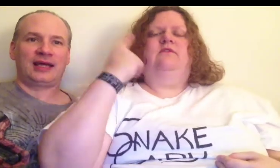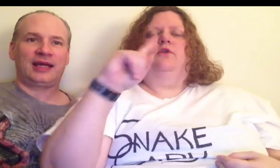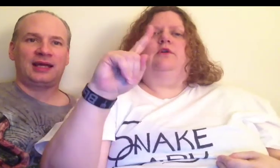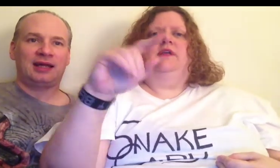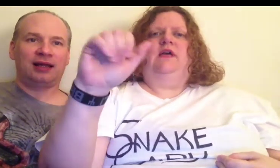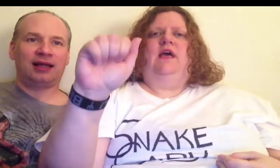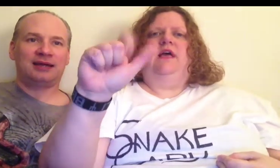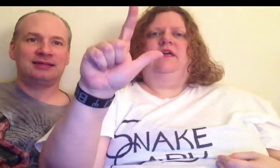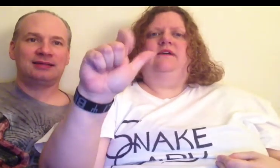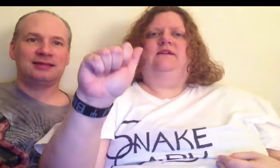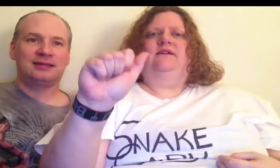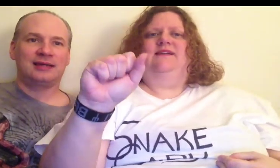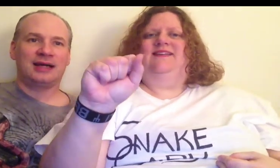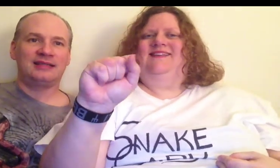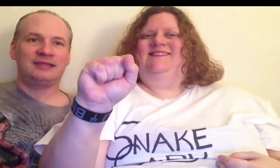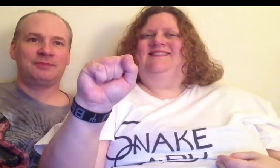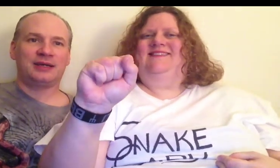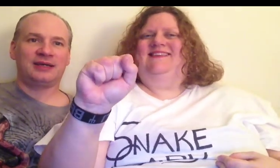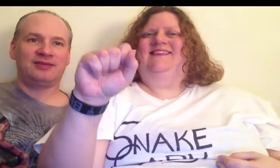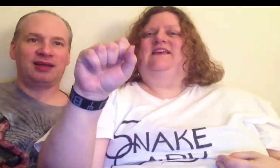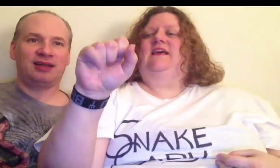ALS Ice Bucket Challenge.